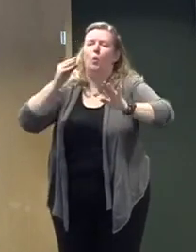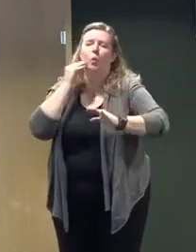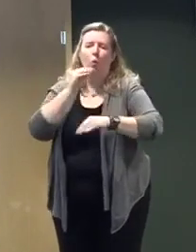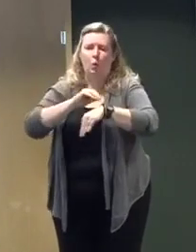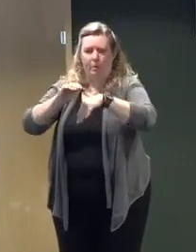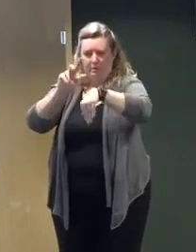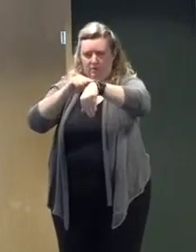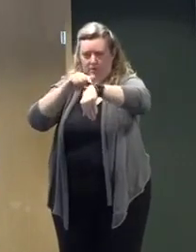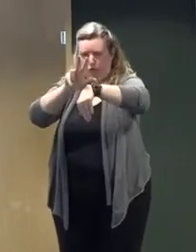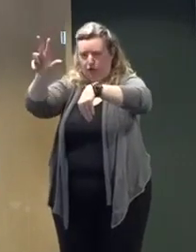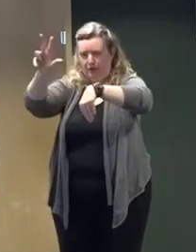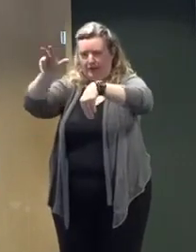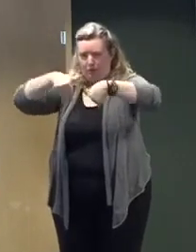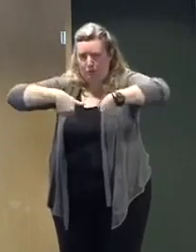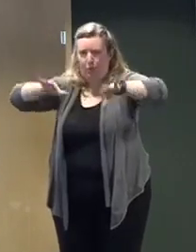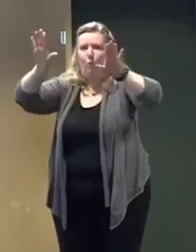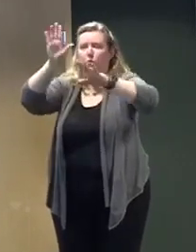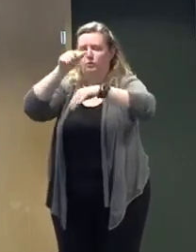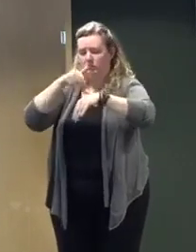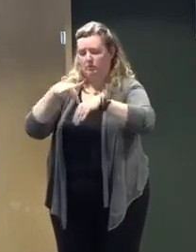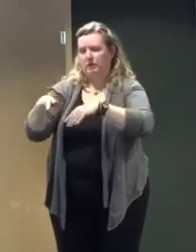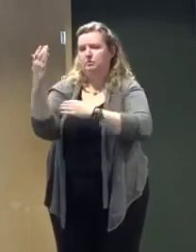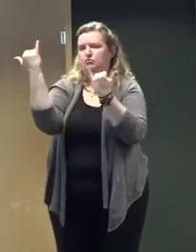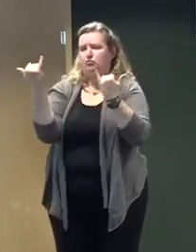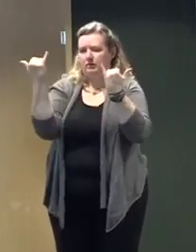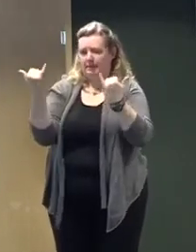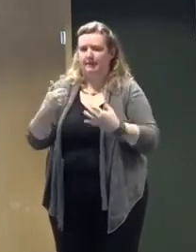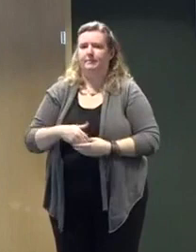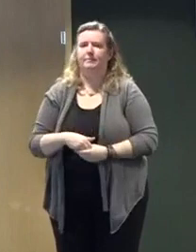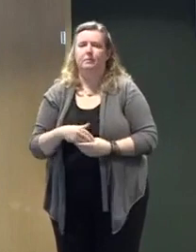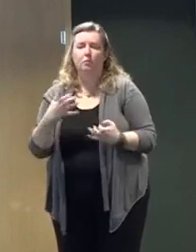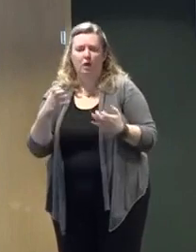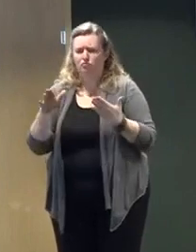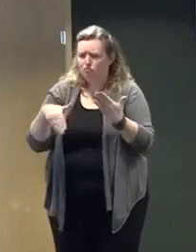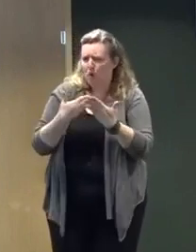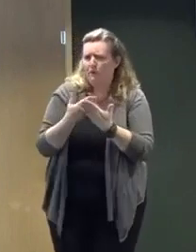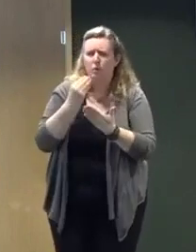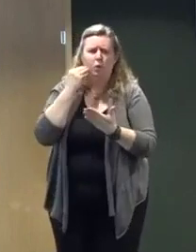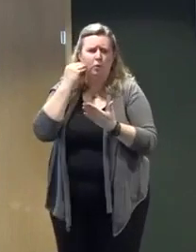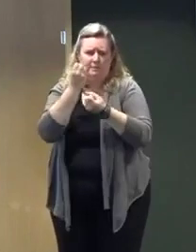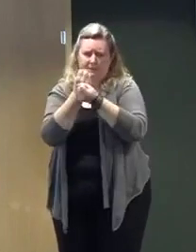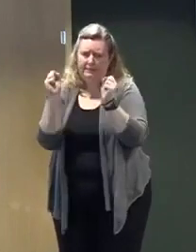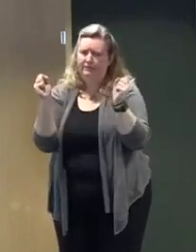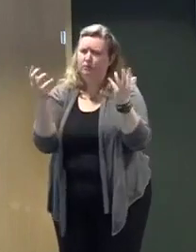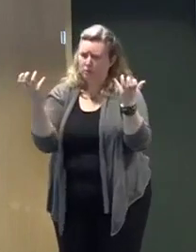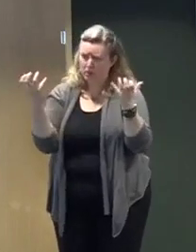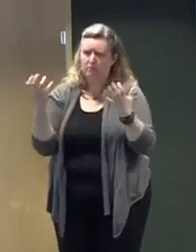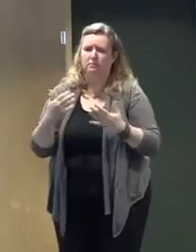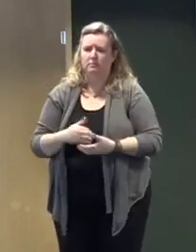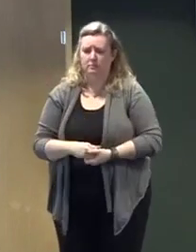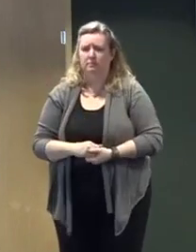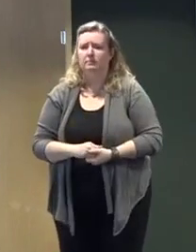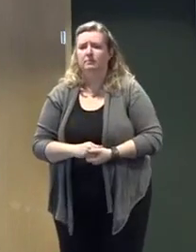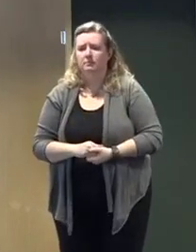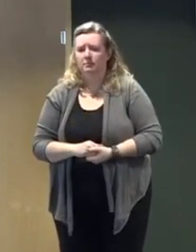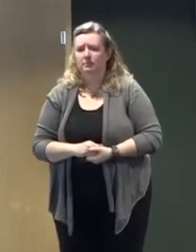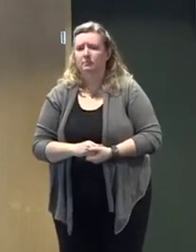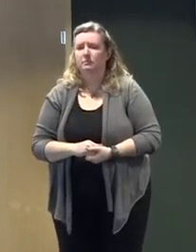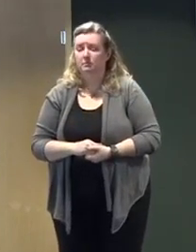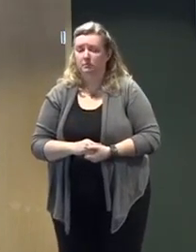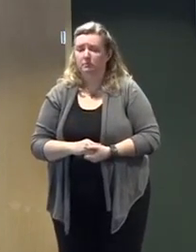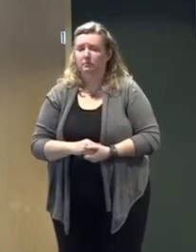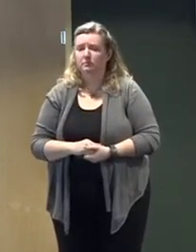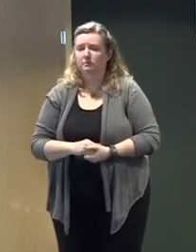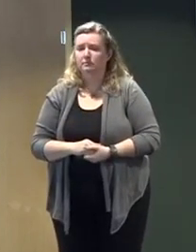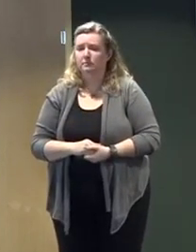to get those folks home before the rush hour. So we are, not